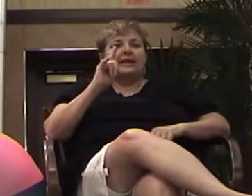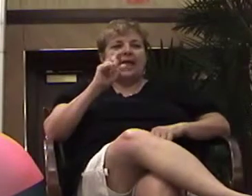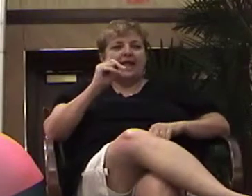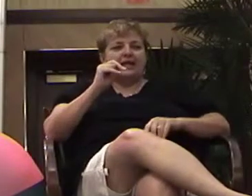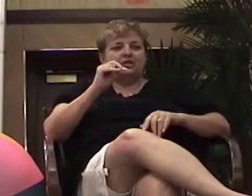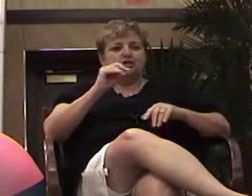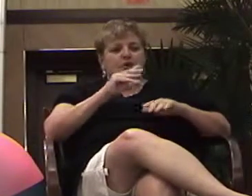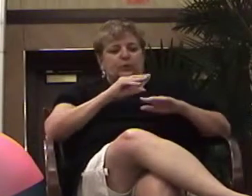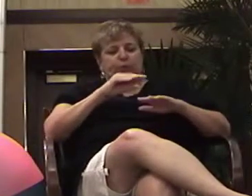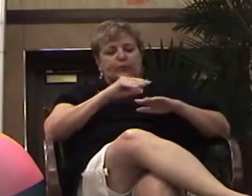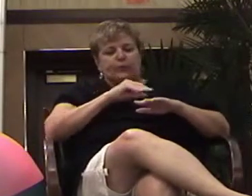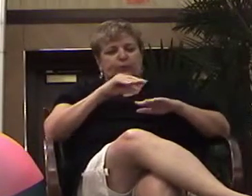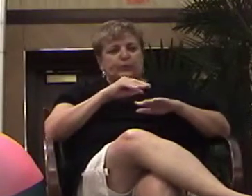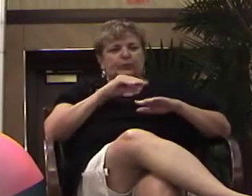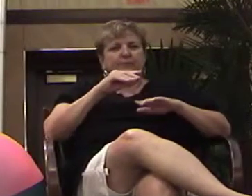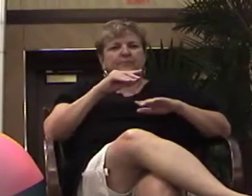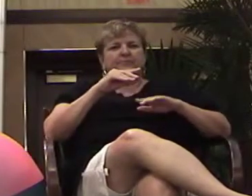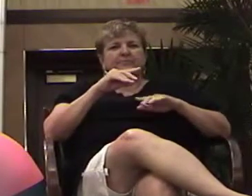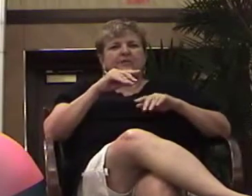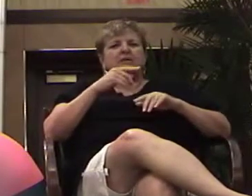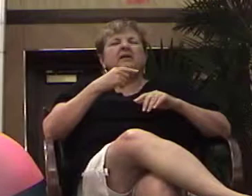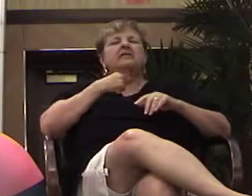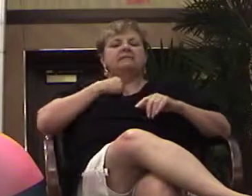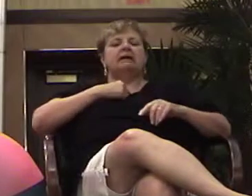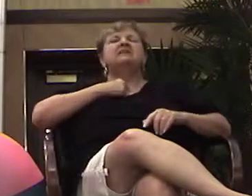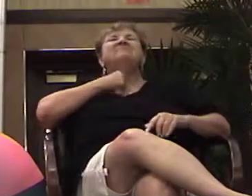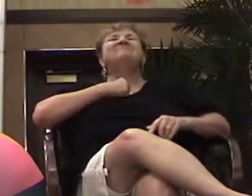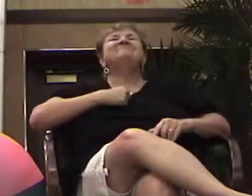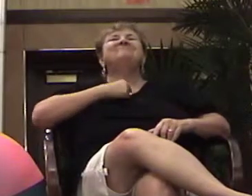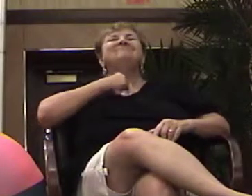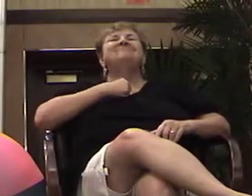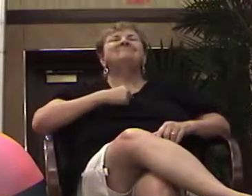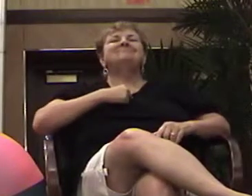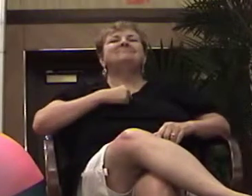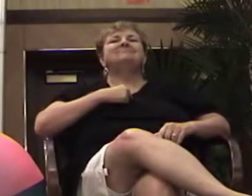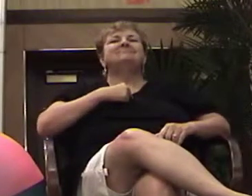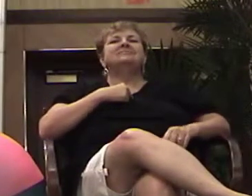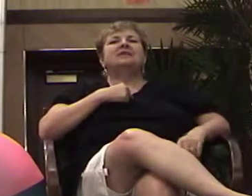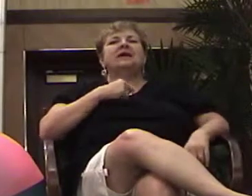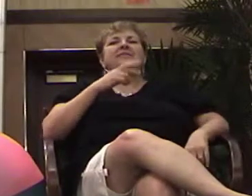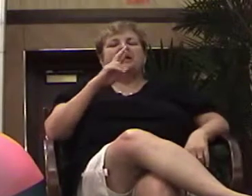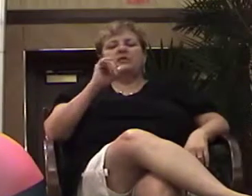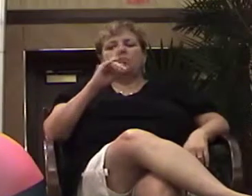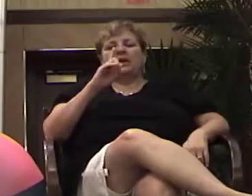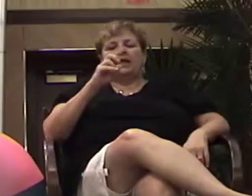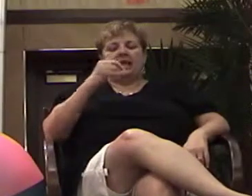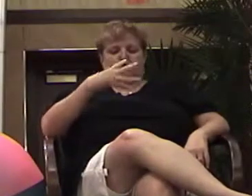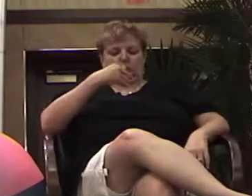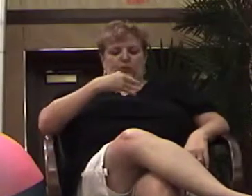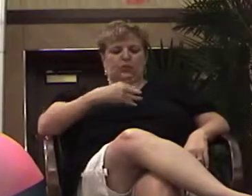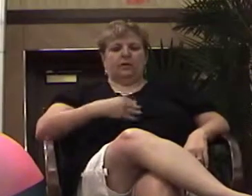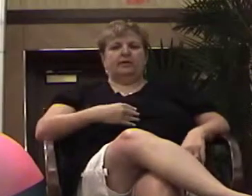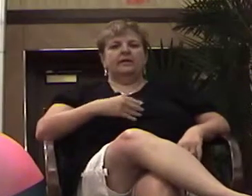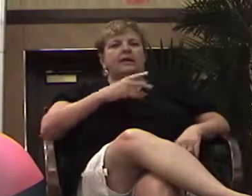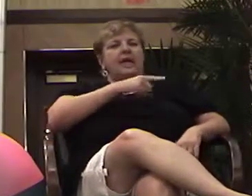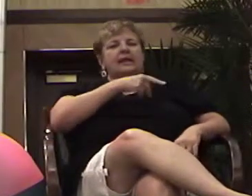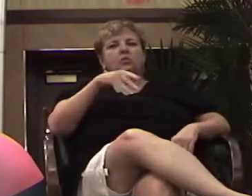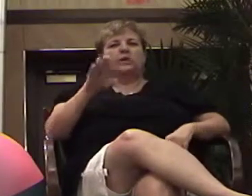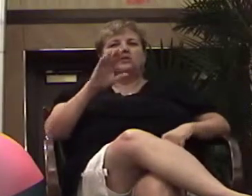And he had cancer in the esophagus. And he went to Johns Hopkins Hospital to be operated on.